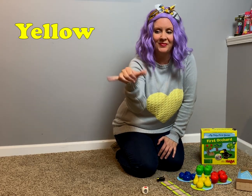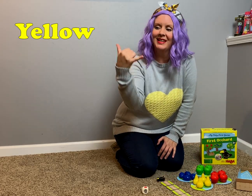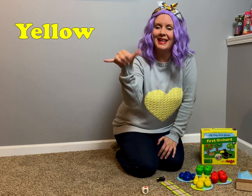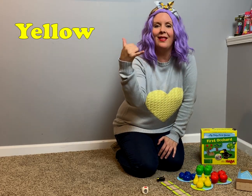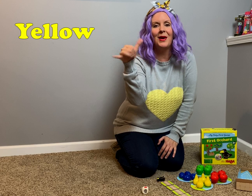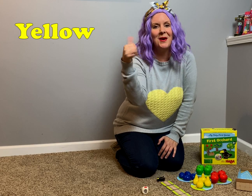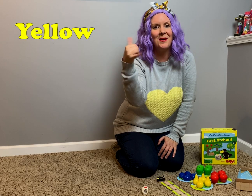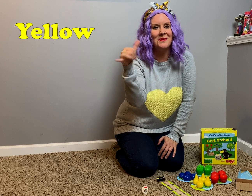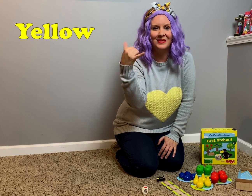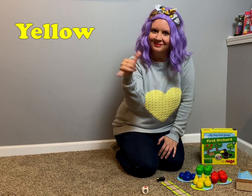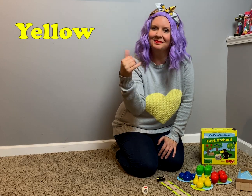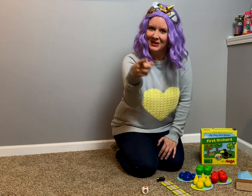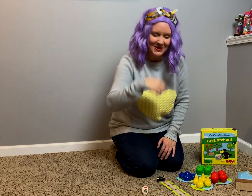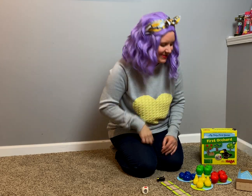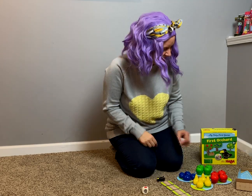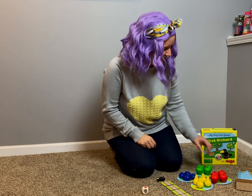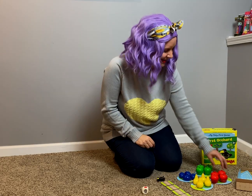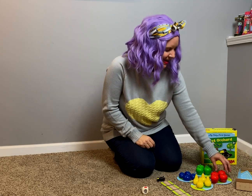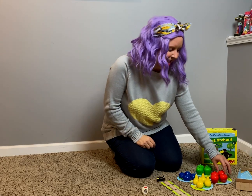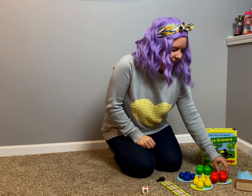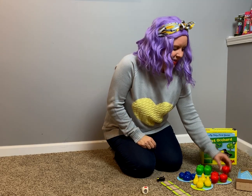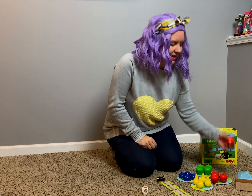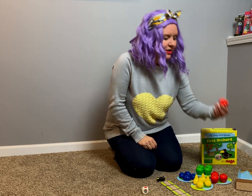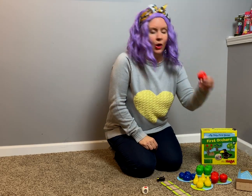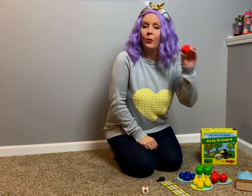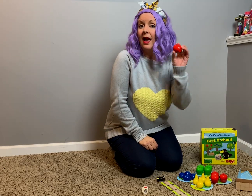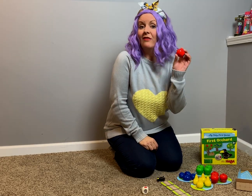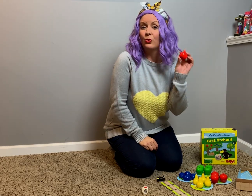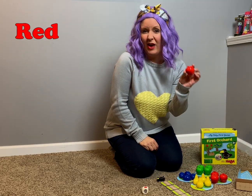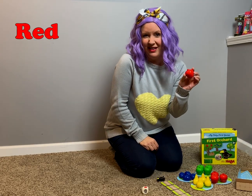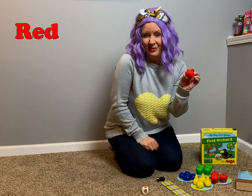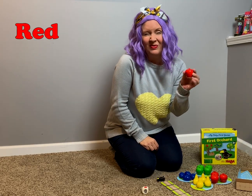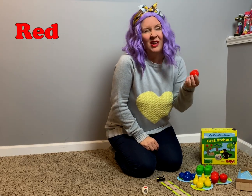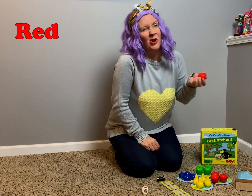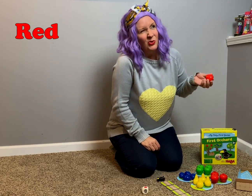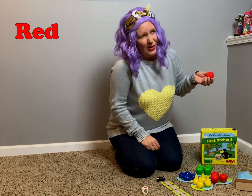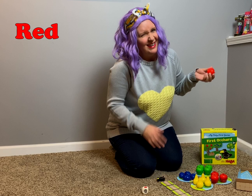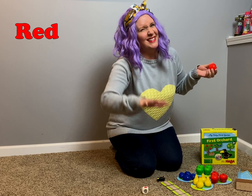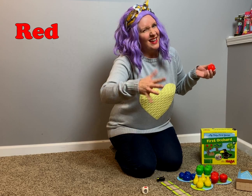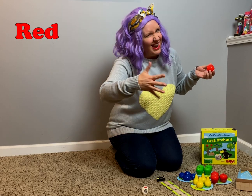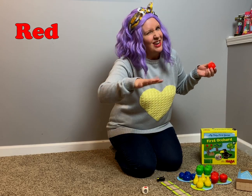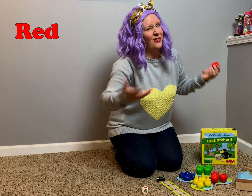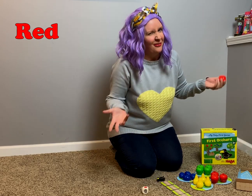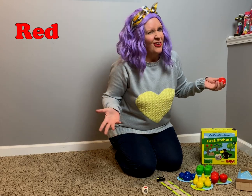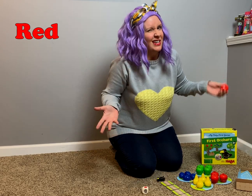Yellow. Cool! And then we have red. Red is kind of a funky